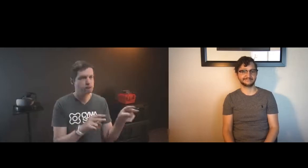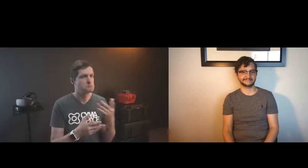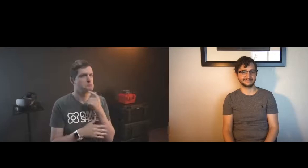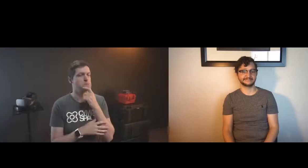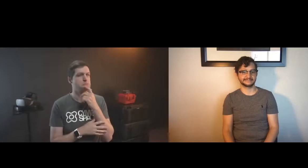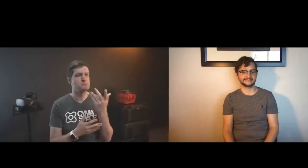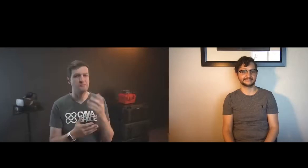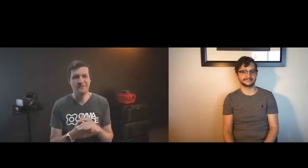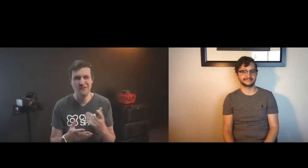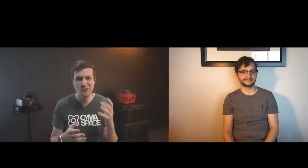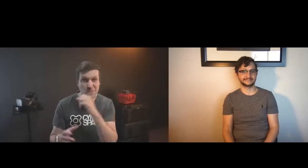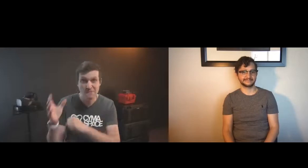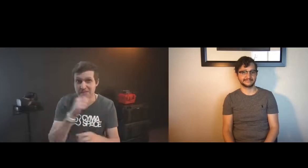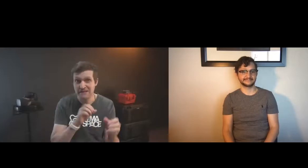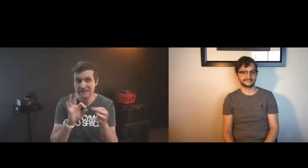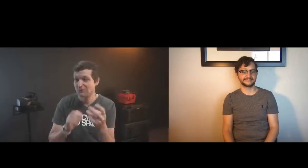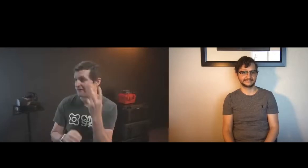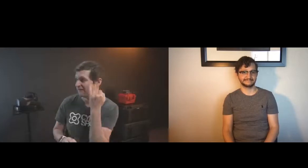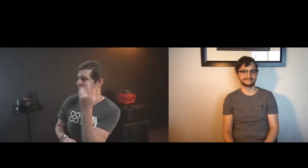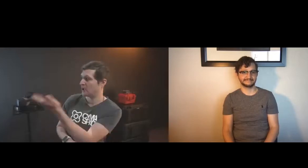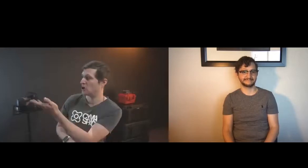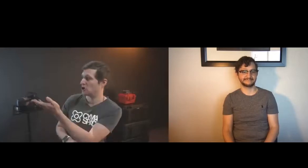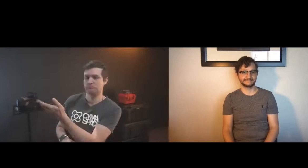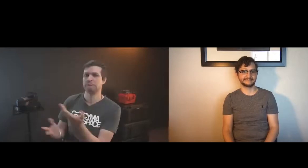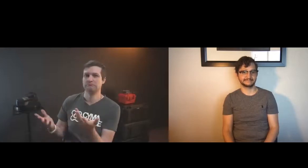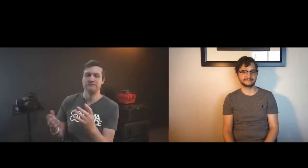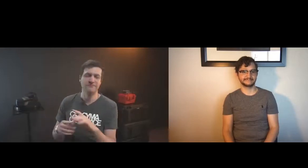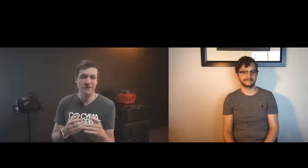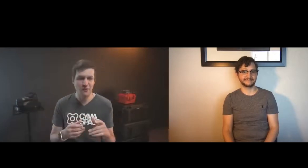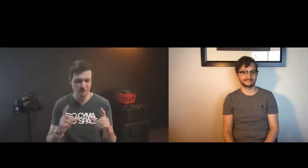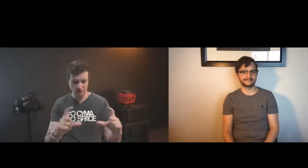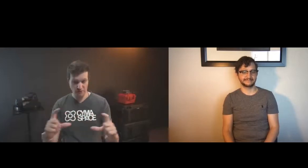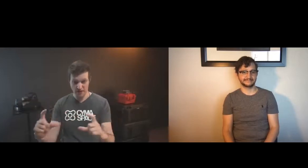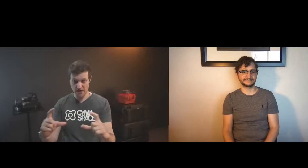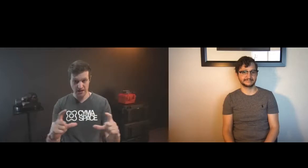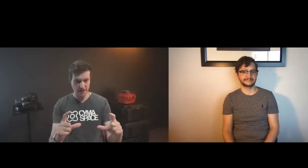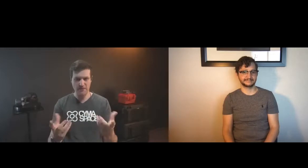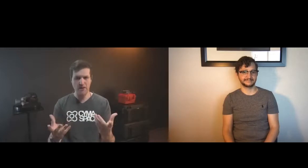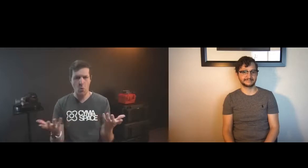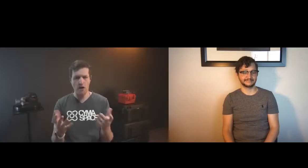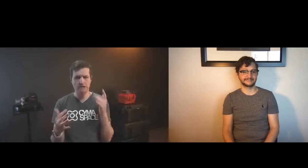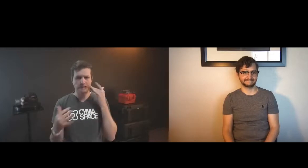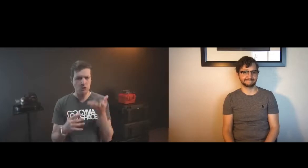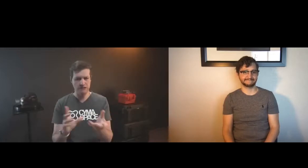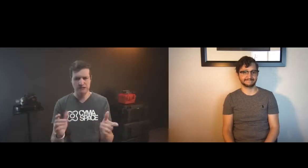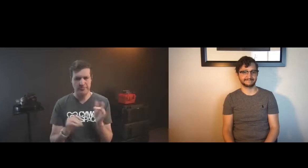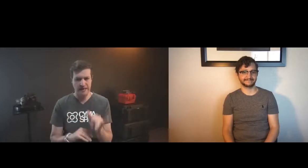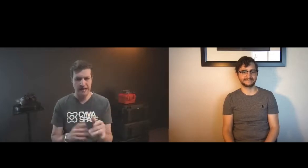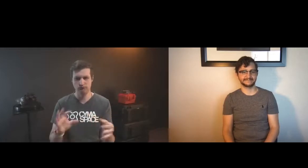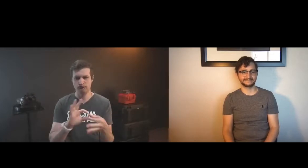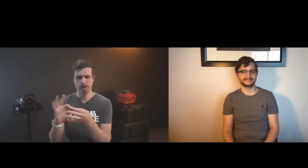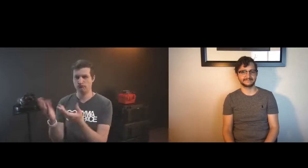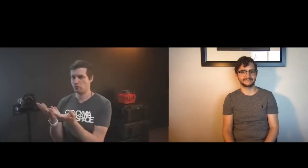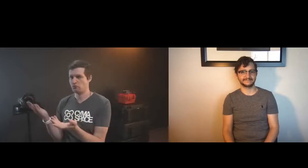captioning you if you're looking around in a 3d kind of environment and you can miss the captioning if it's on the other place apart apart